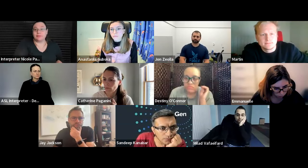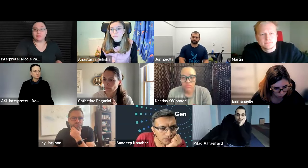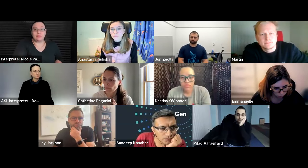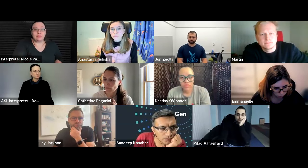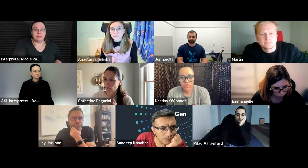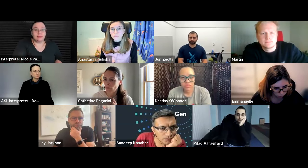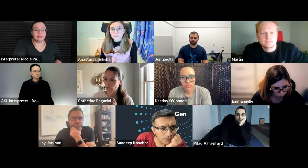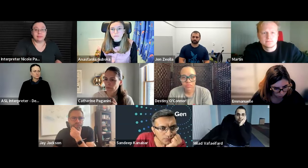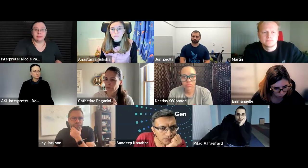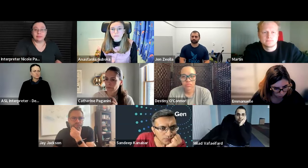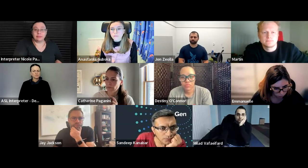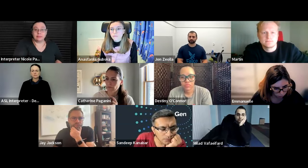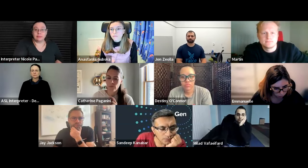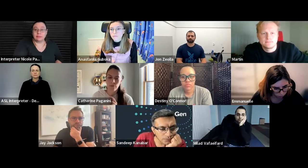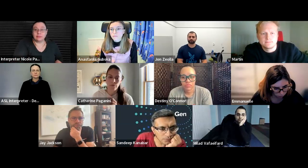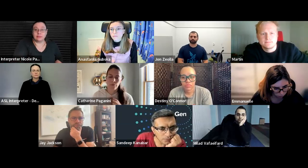be great